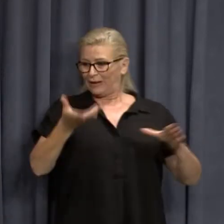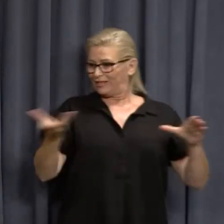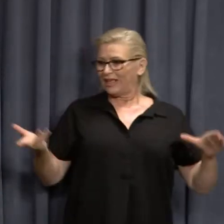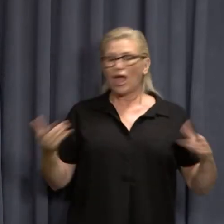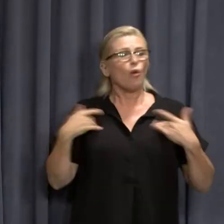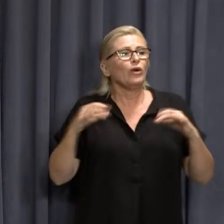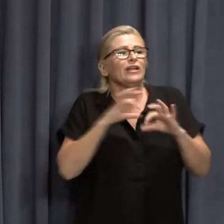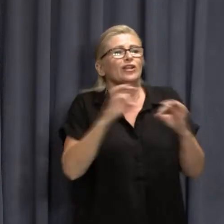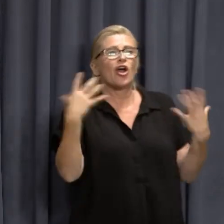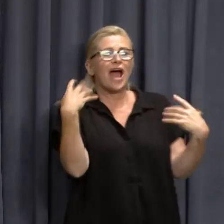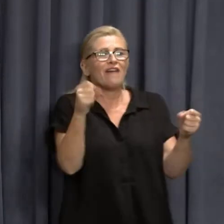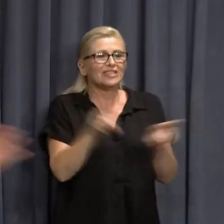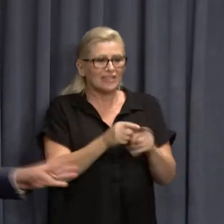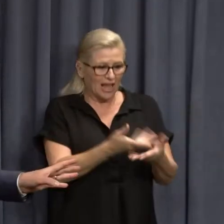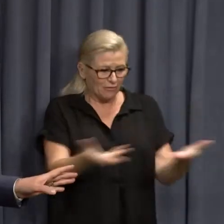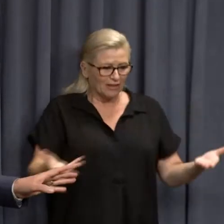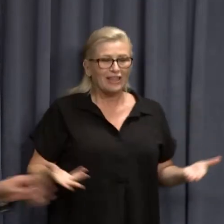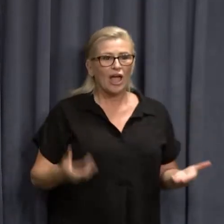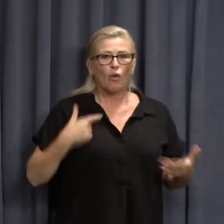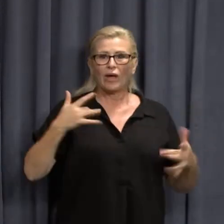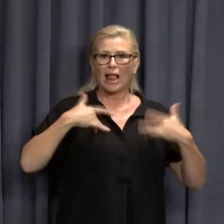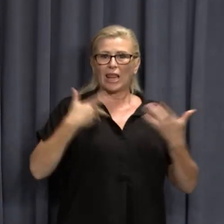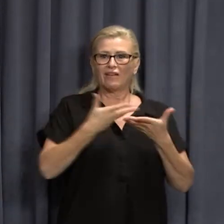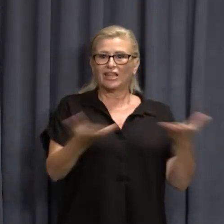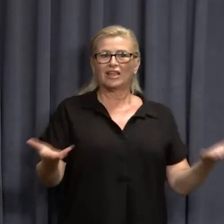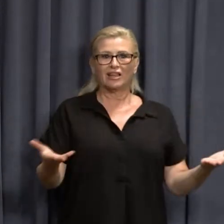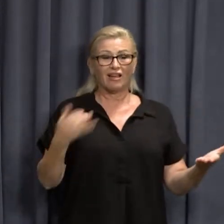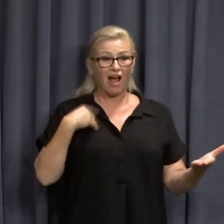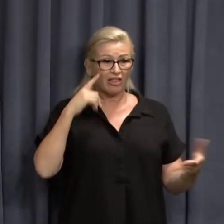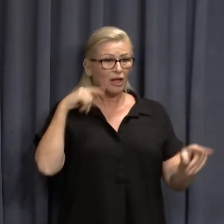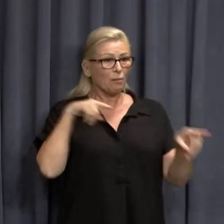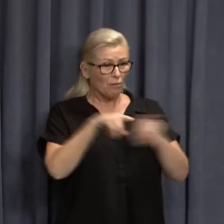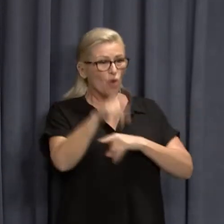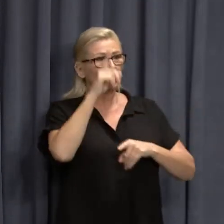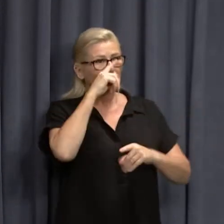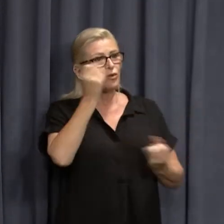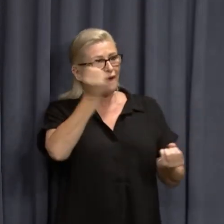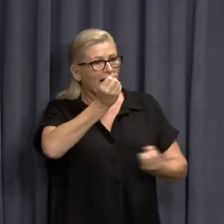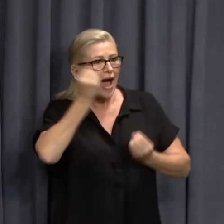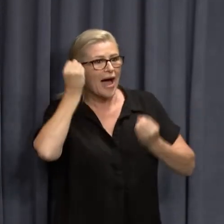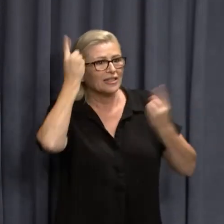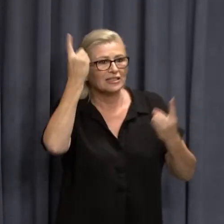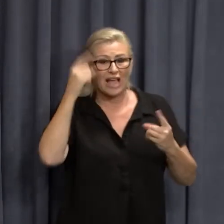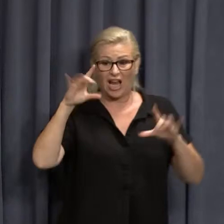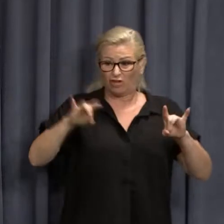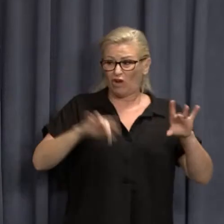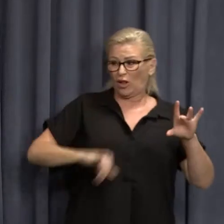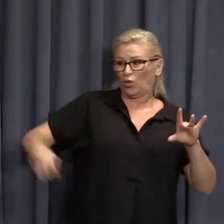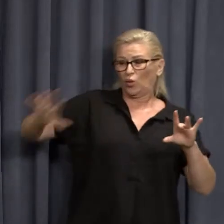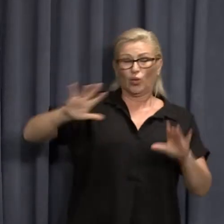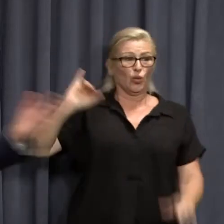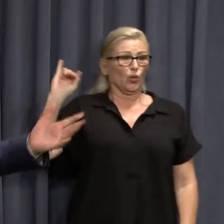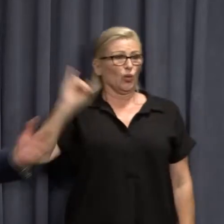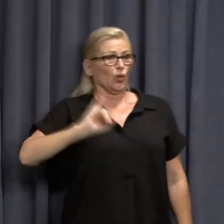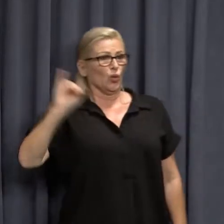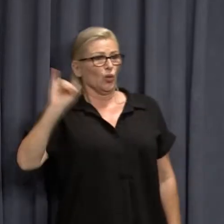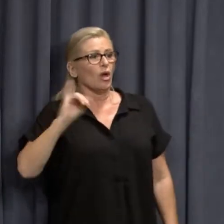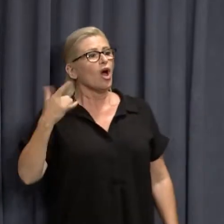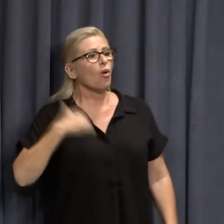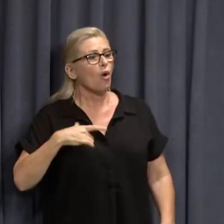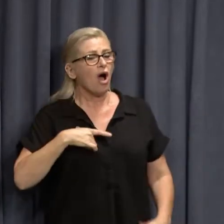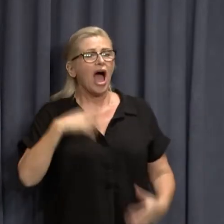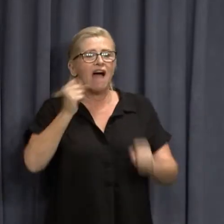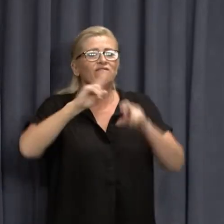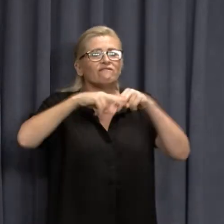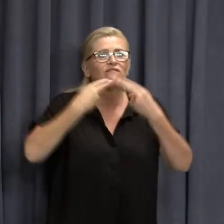see it because we live here. I think the broader public understands pretty well what's going on over there because, uh, they have family members. They see it. They